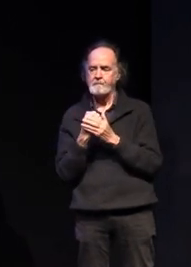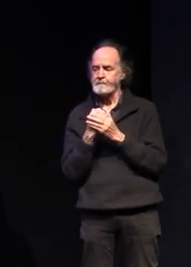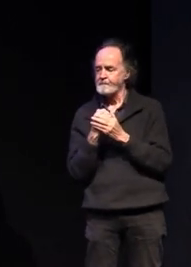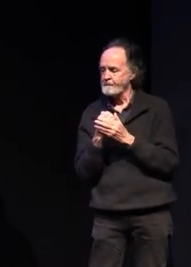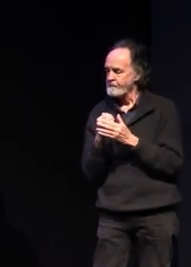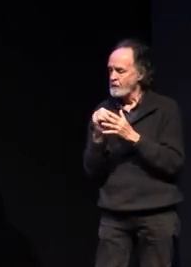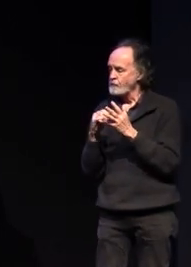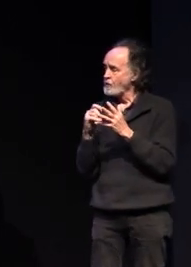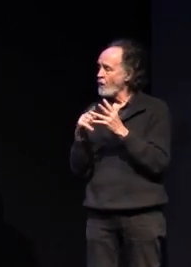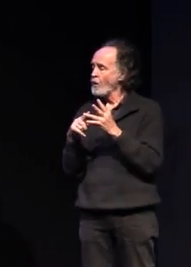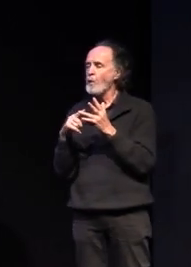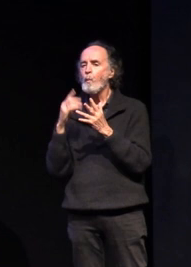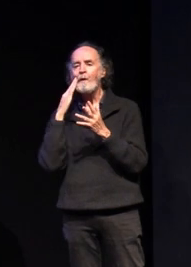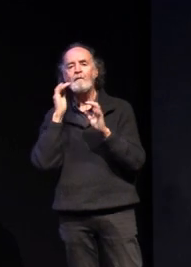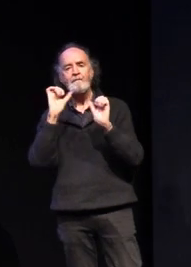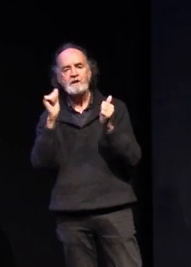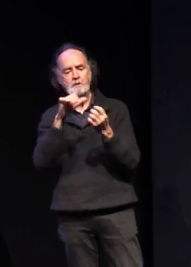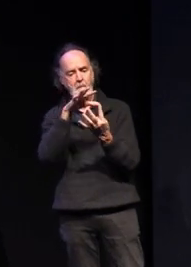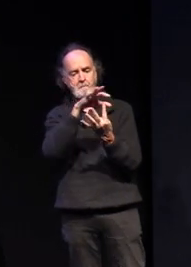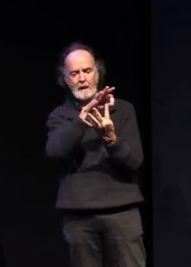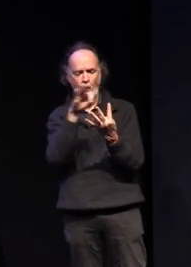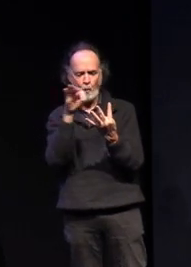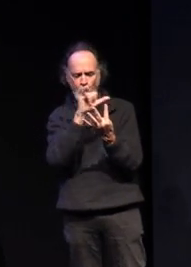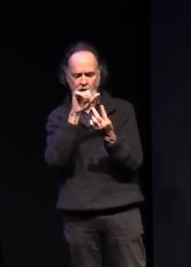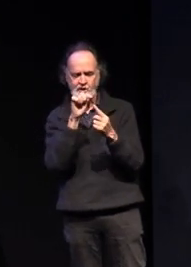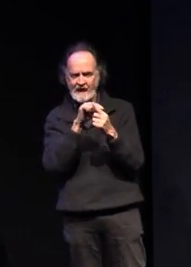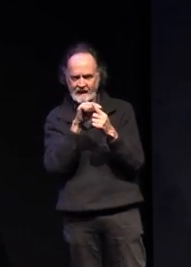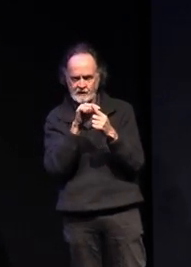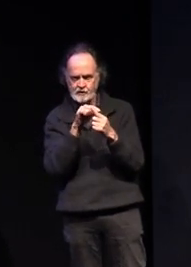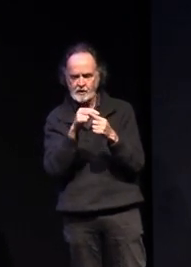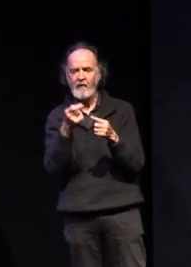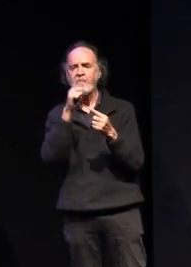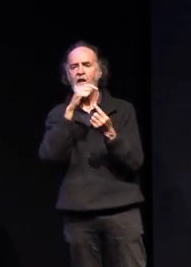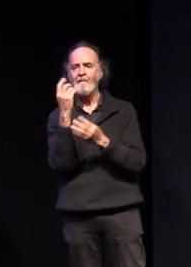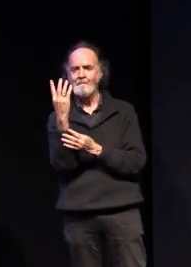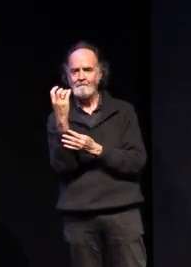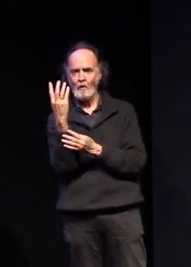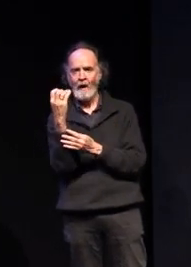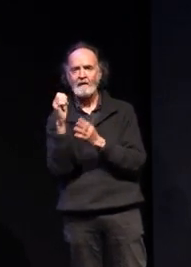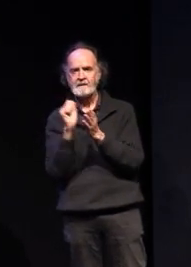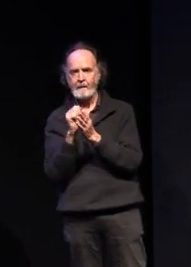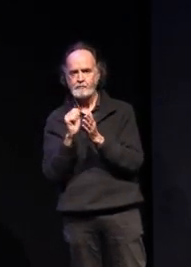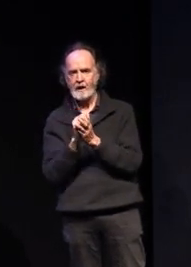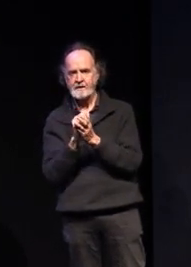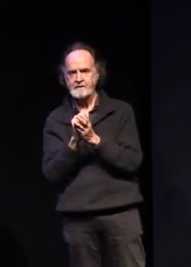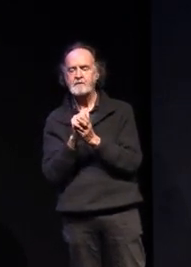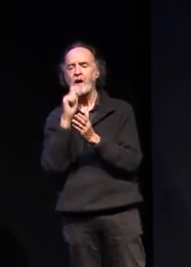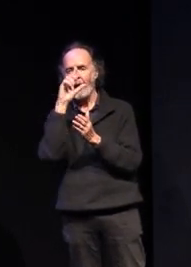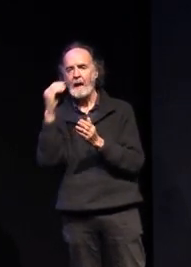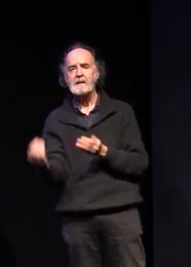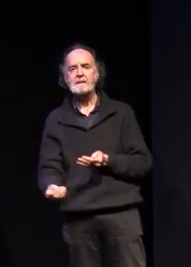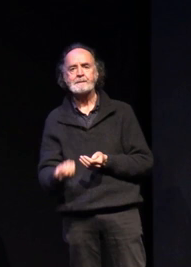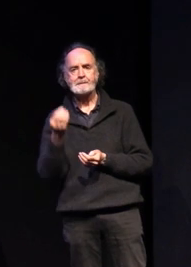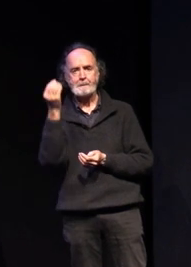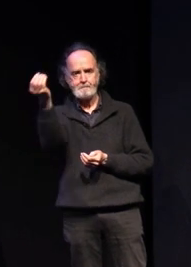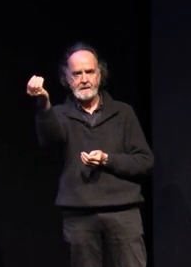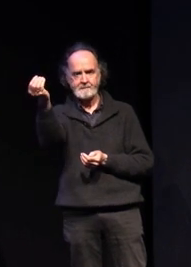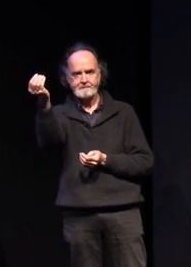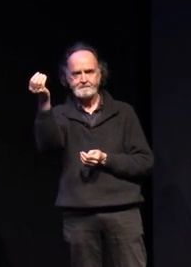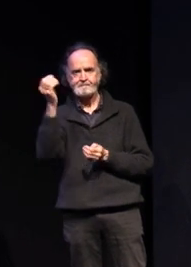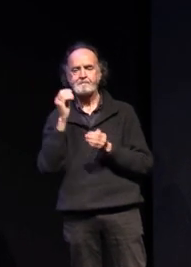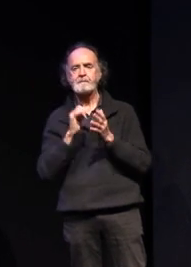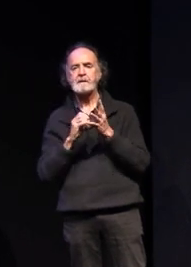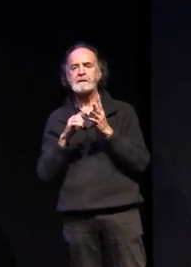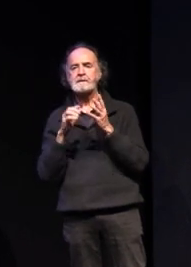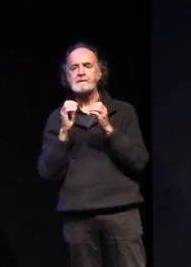so once i've made my english selection and four others i'll be able to submit that once i've submitted that it